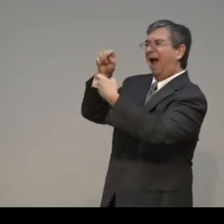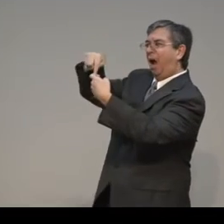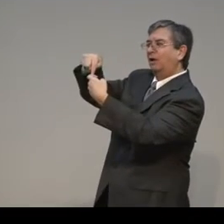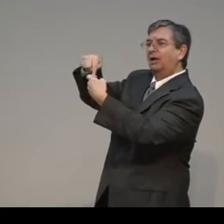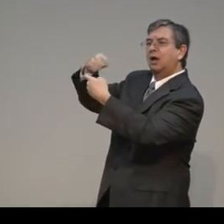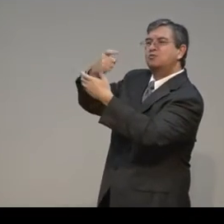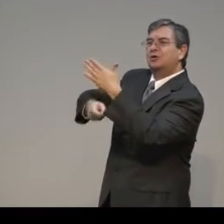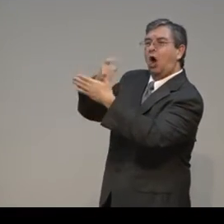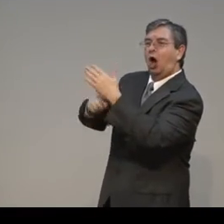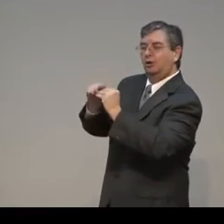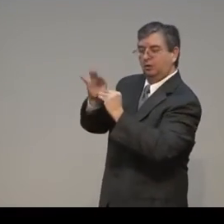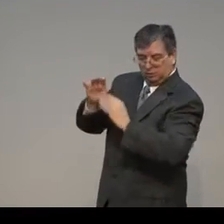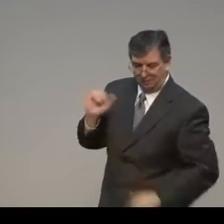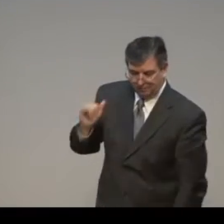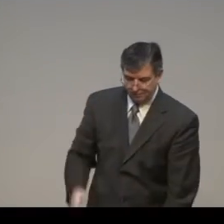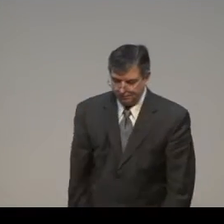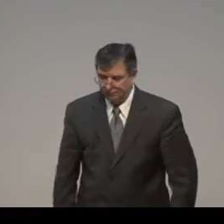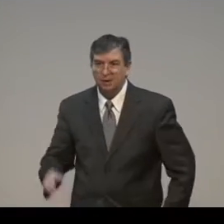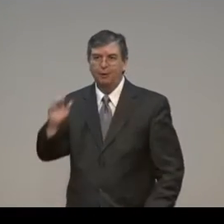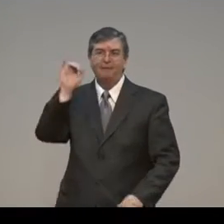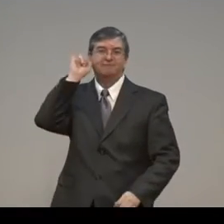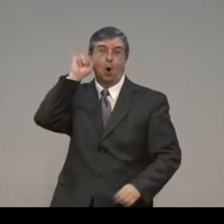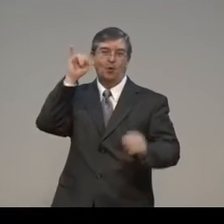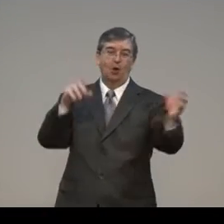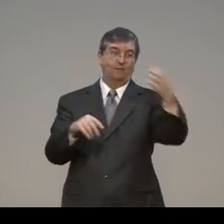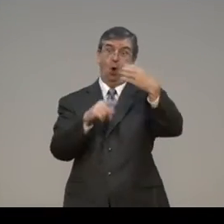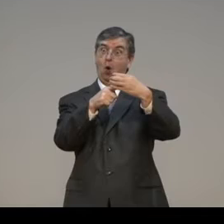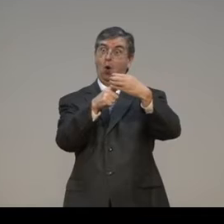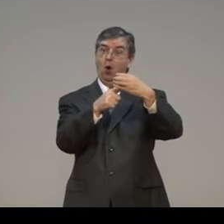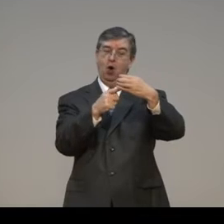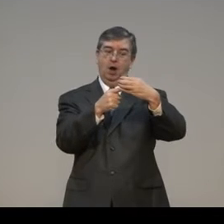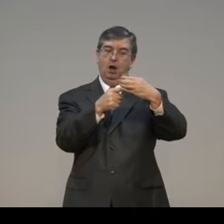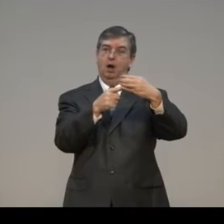Okay. Even with an electric car, there's a battery. Just like your phone.